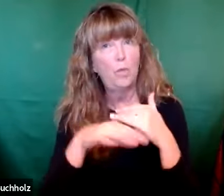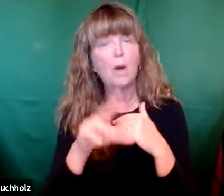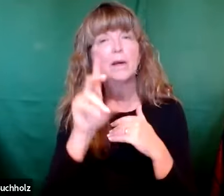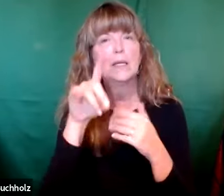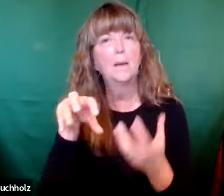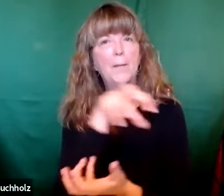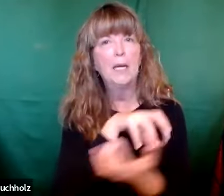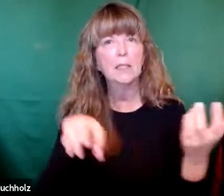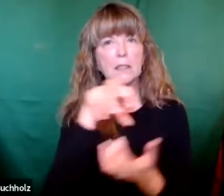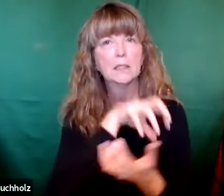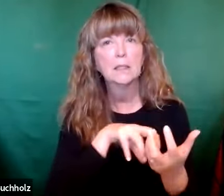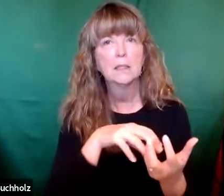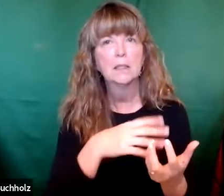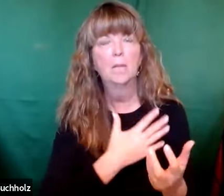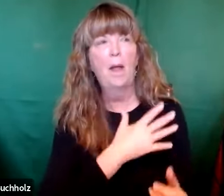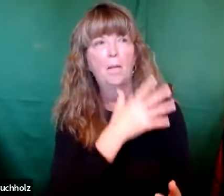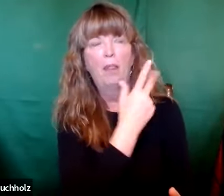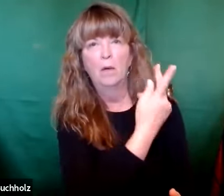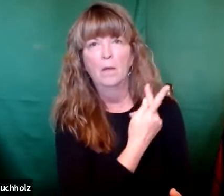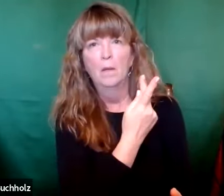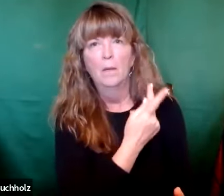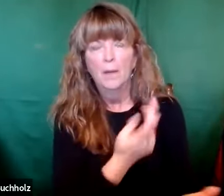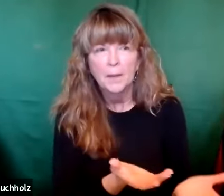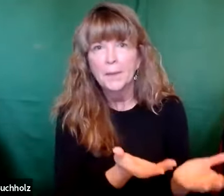Now, my two sisters, when they were newborn, we used to get them mixed up.